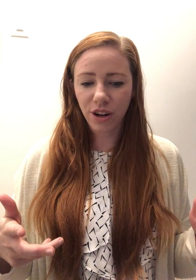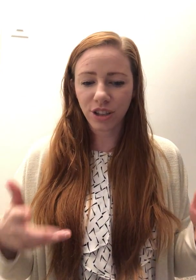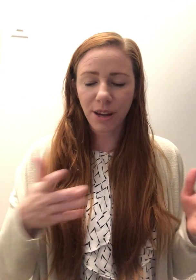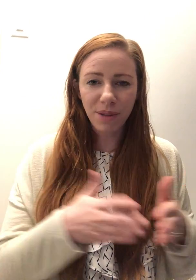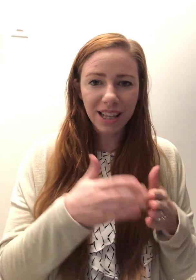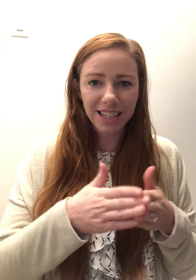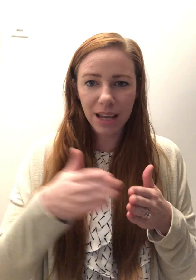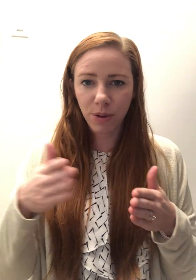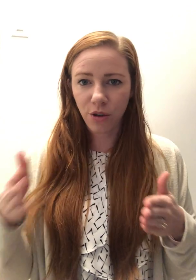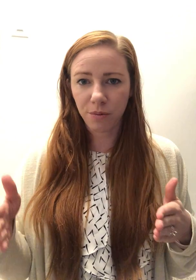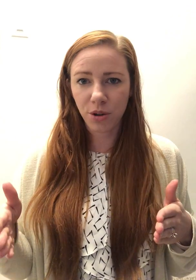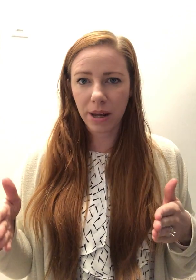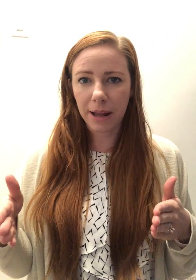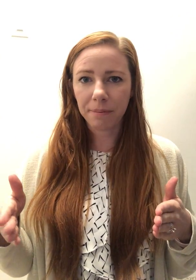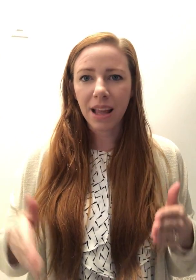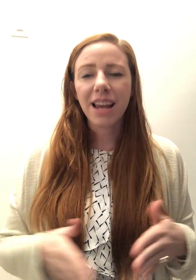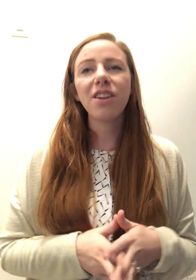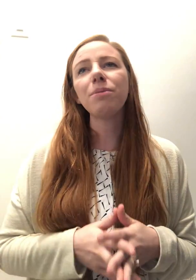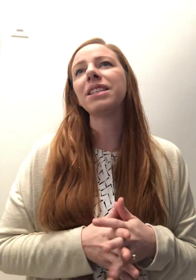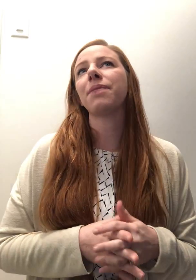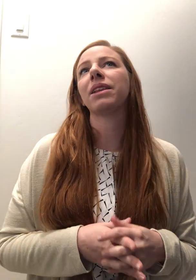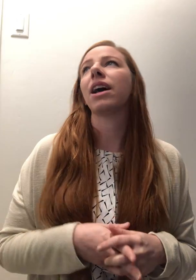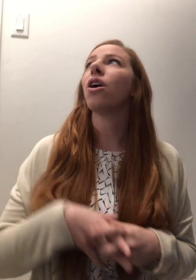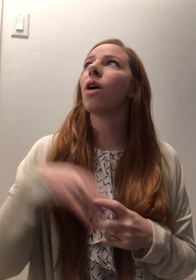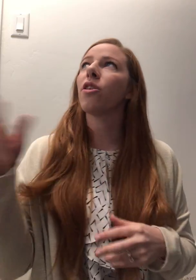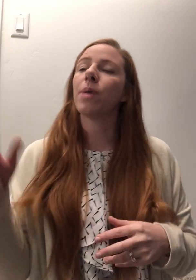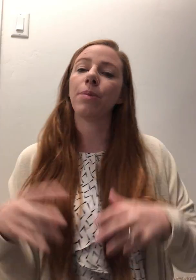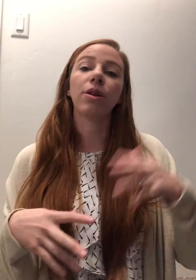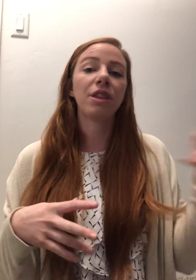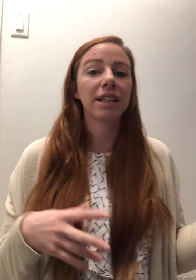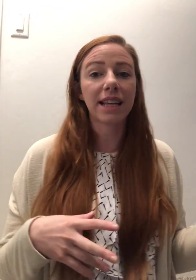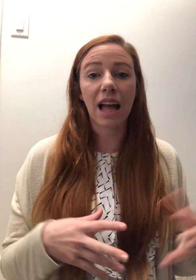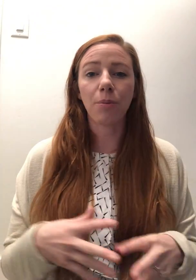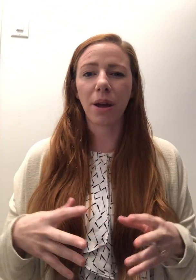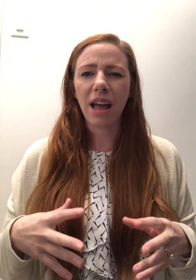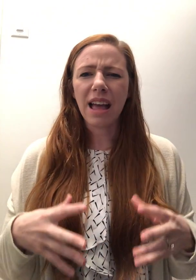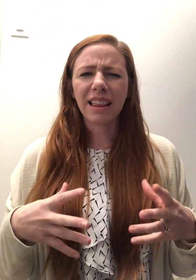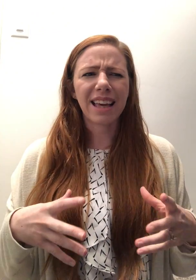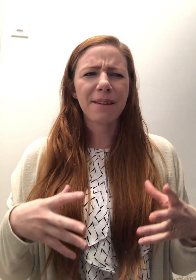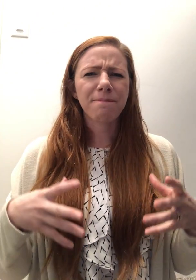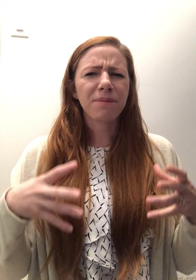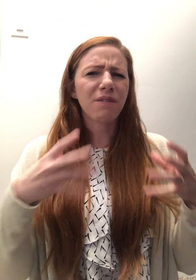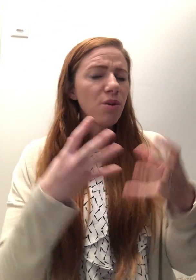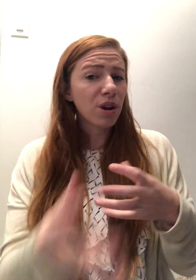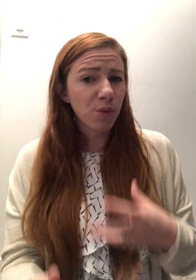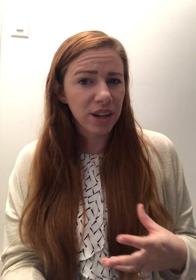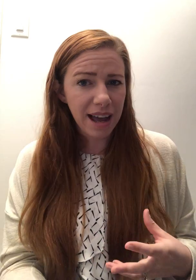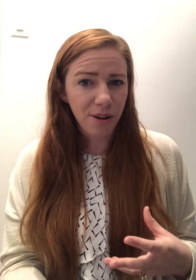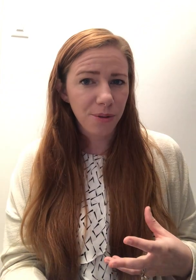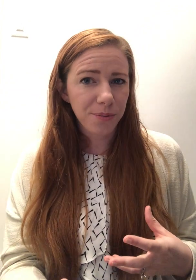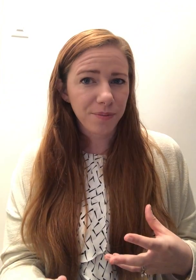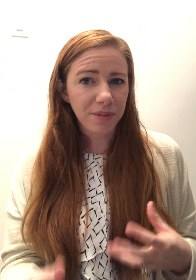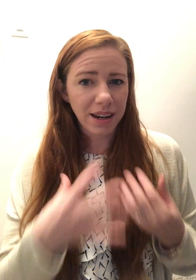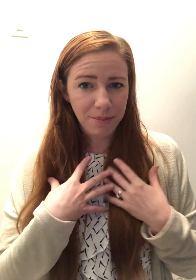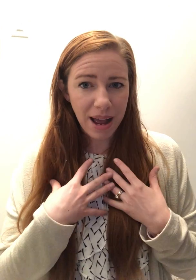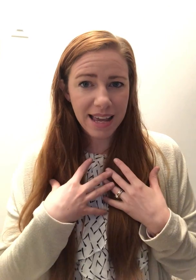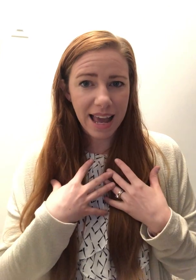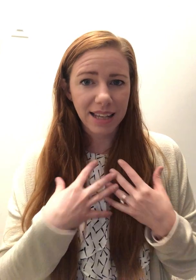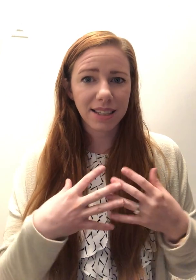there's something that's keeping you from doing it. It don't mean something like, oh, other people and things like that, but like if you want to work out. And in my case,